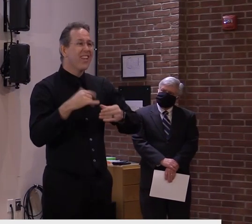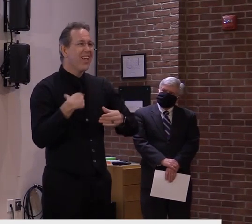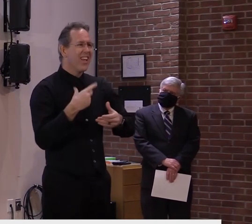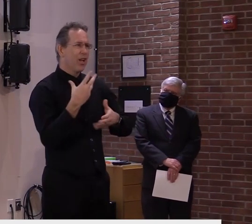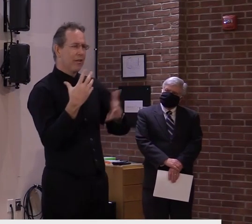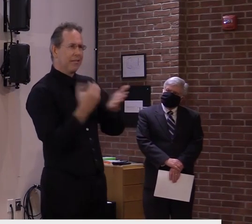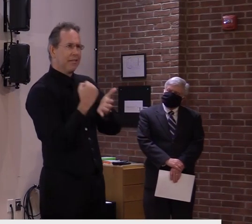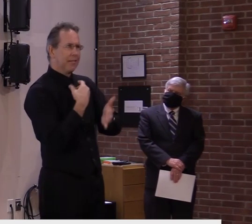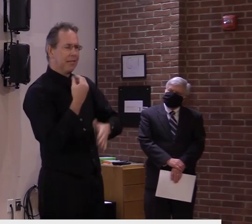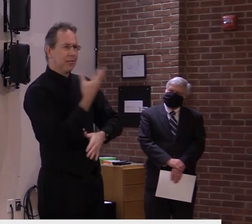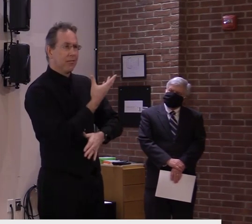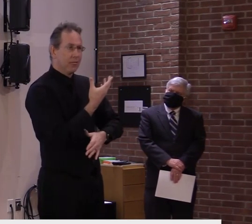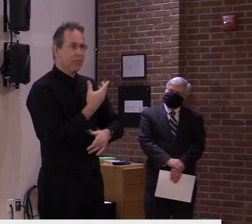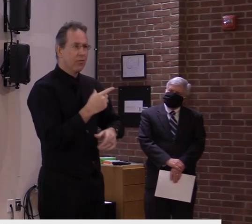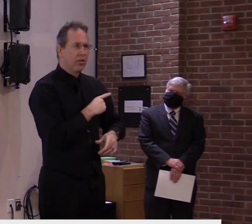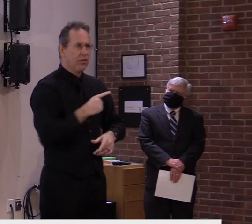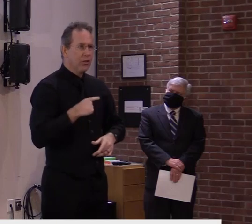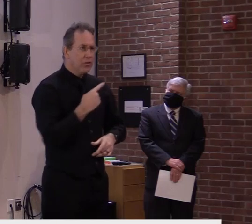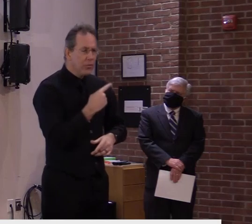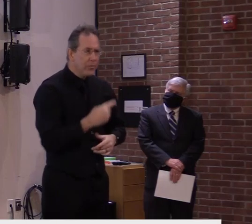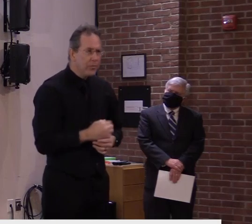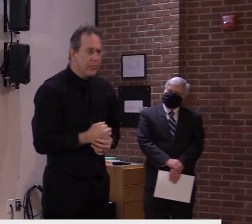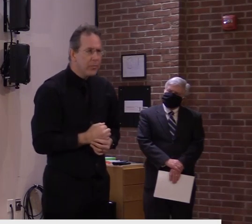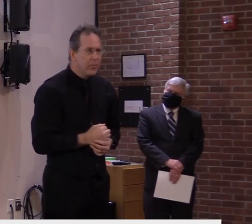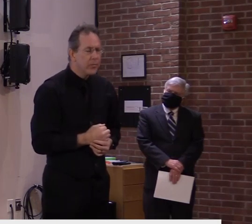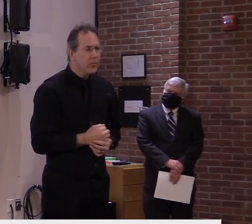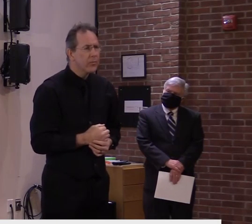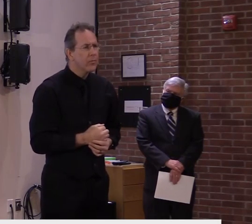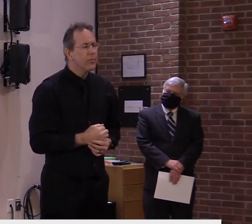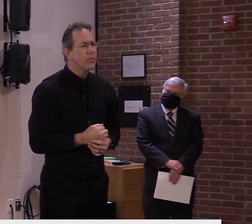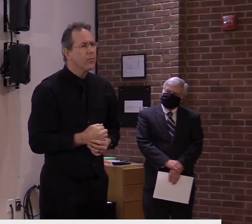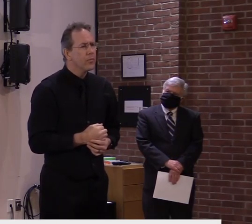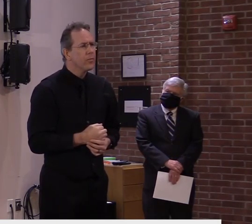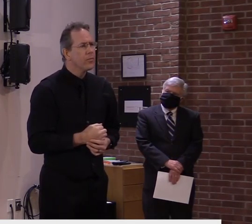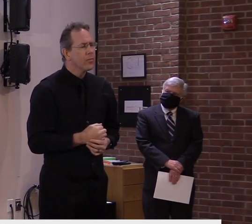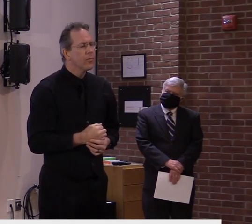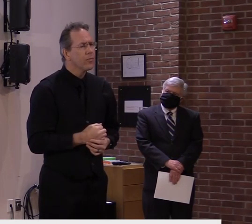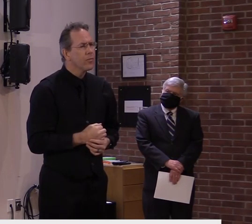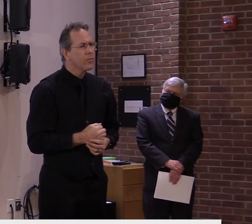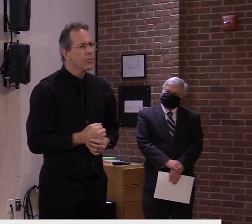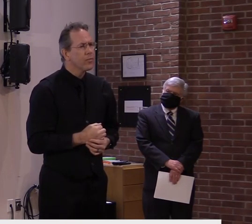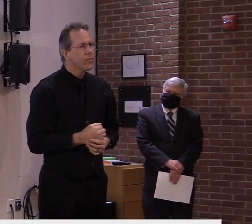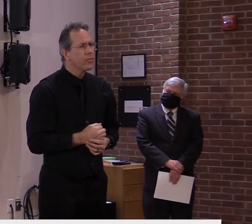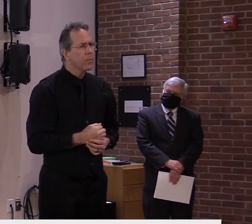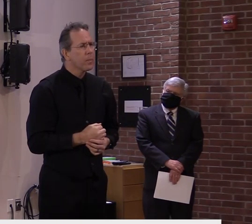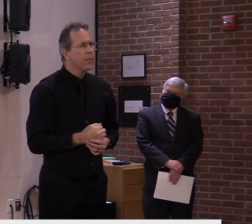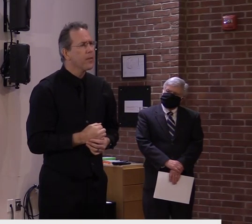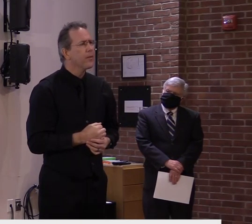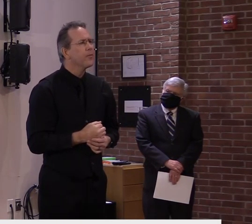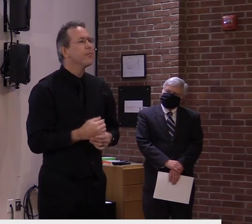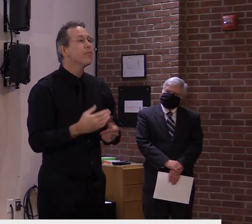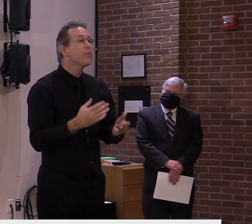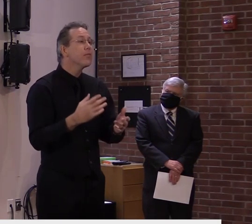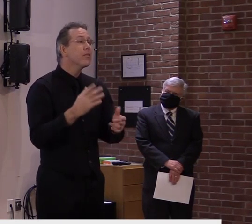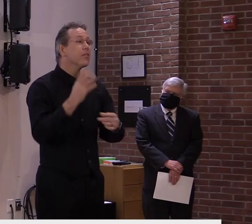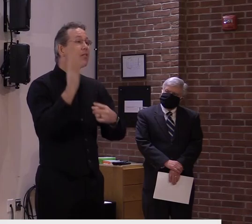developing the Agency of Digital Services in 2017. So this is commonplace. And